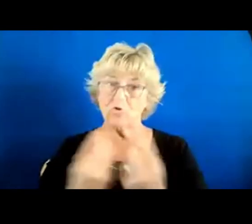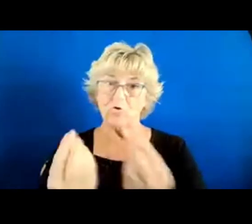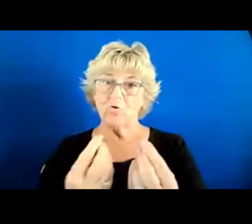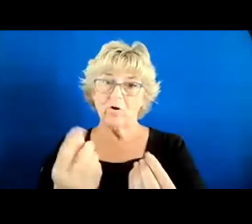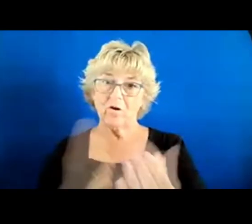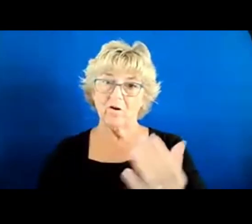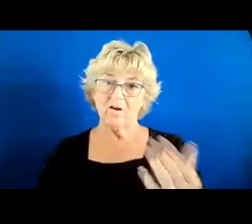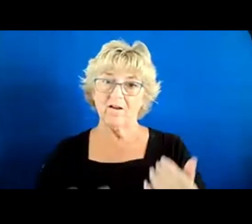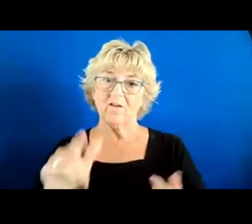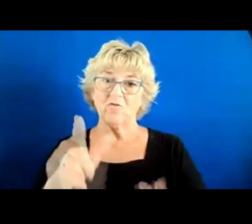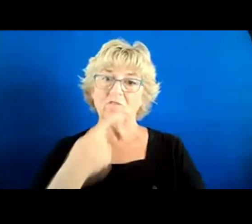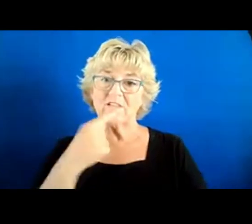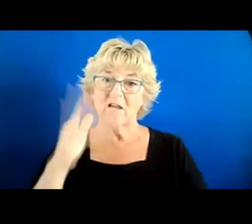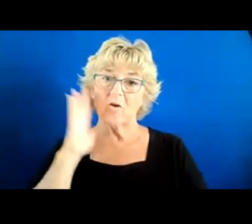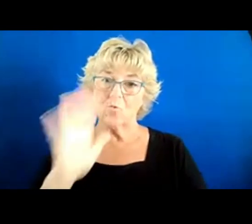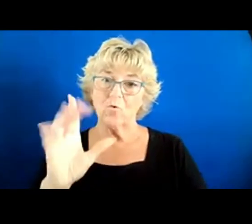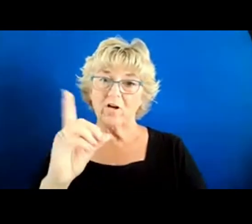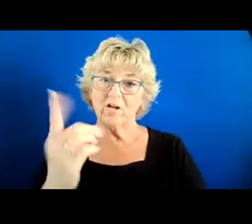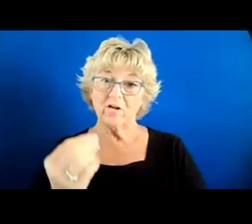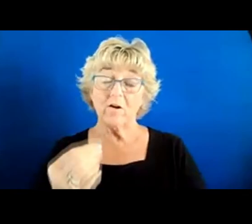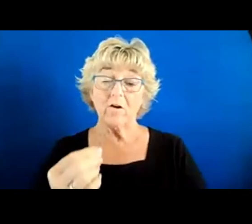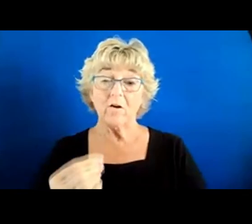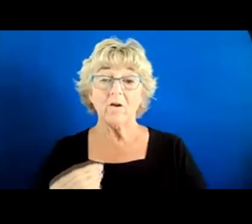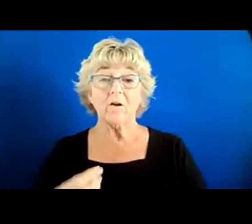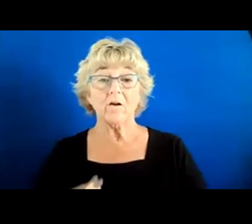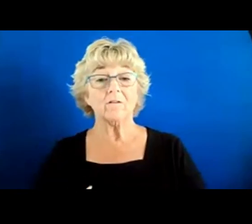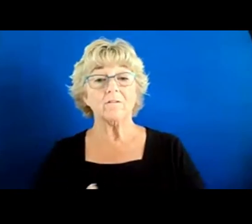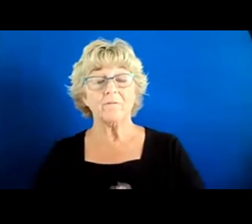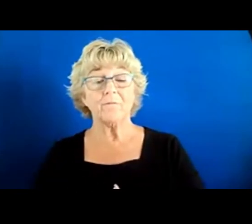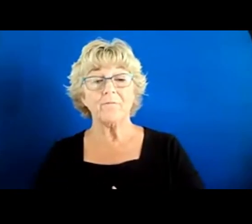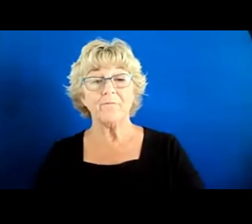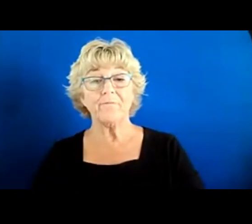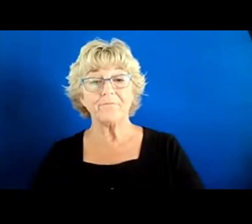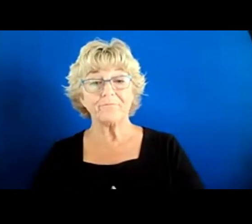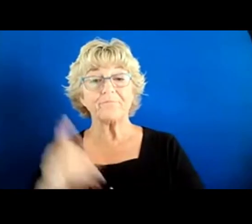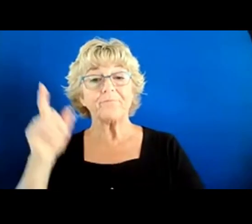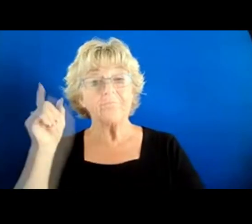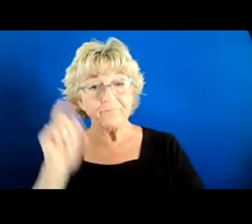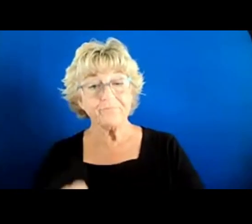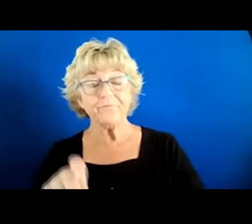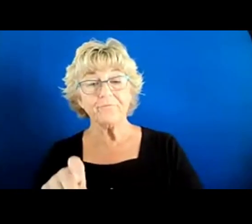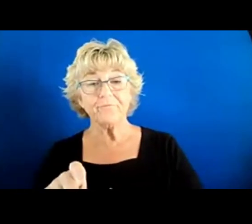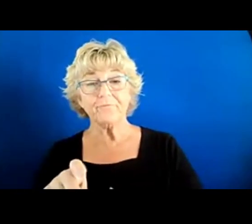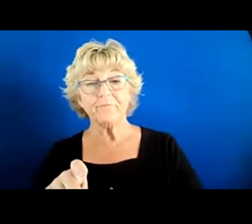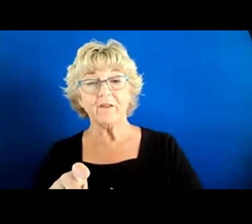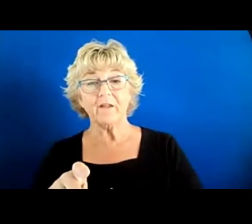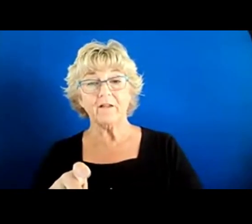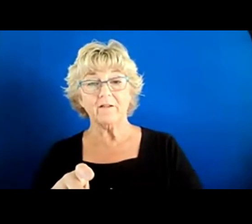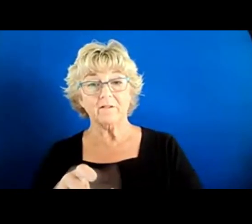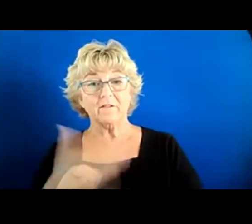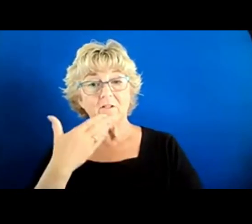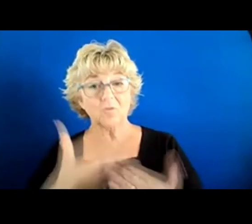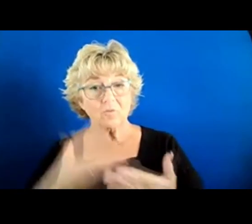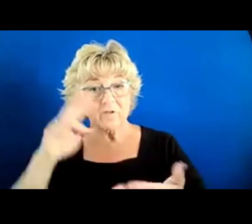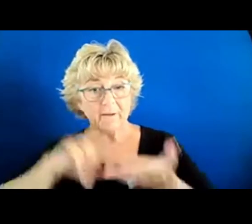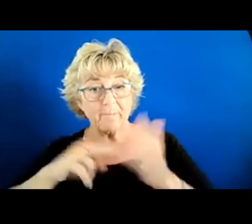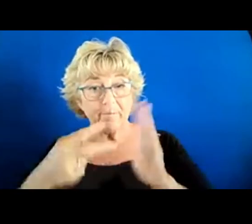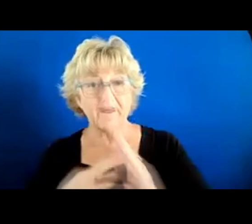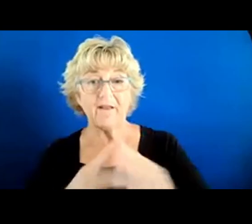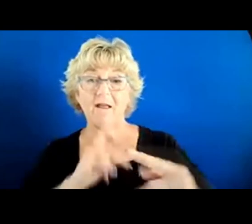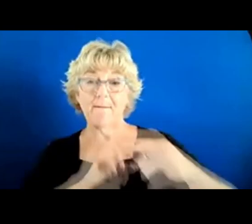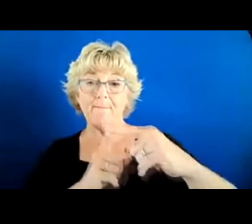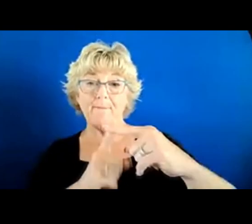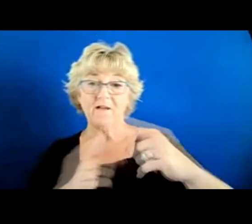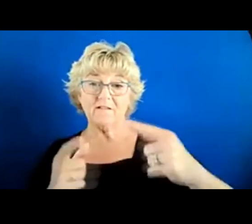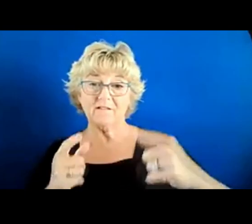going to do. And the thing you say you're going to do and the thing you do has to be well-intentioned and have a positive impact